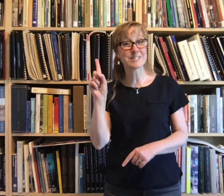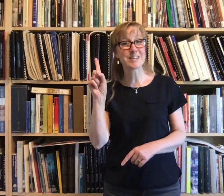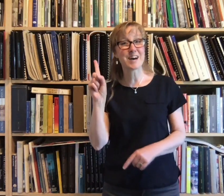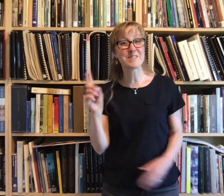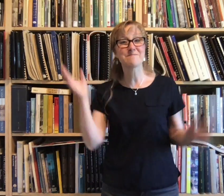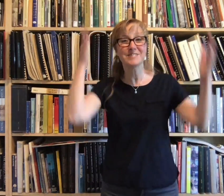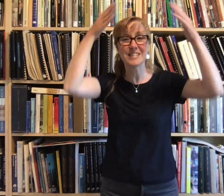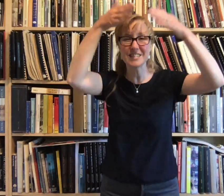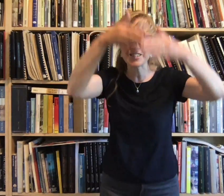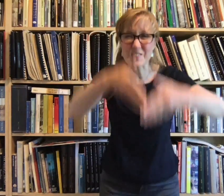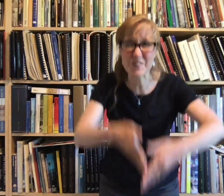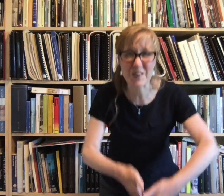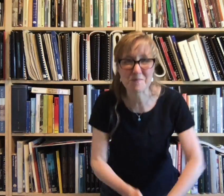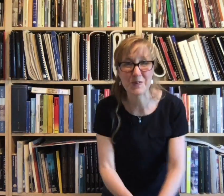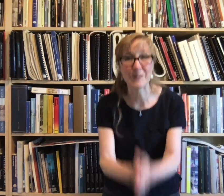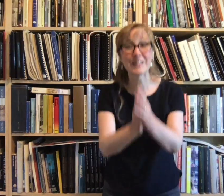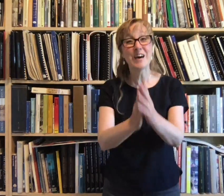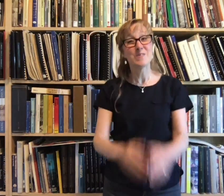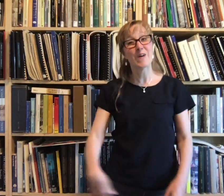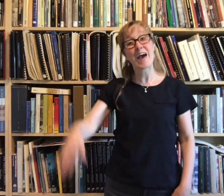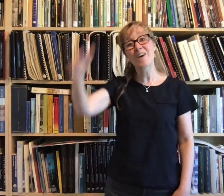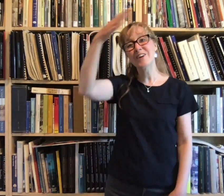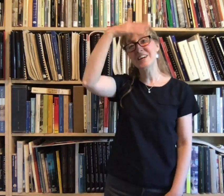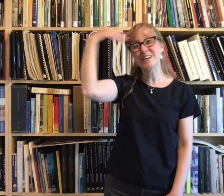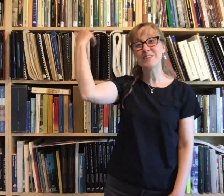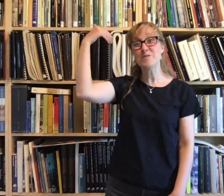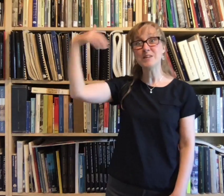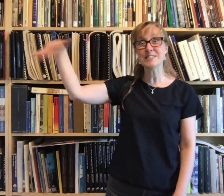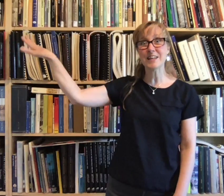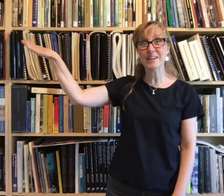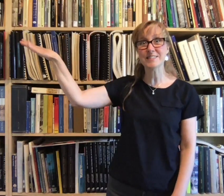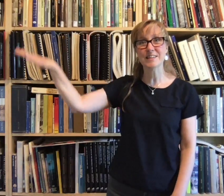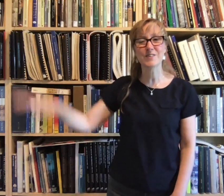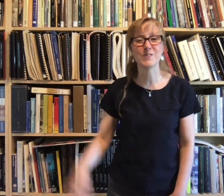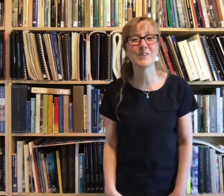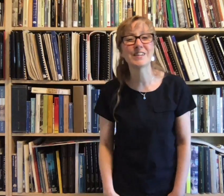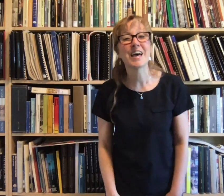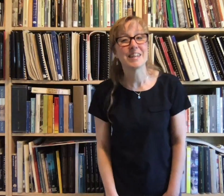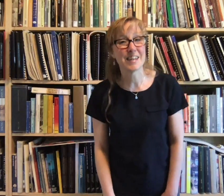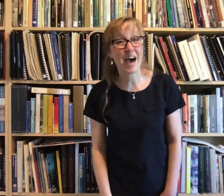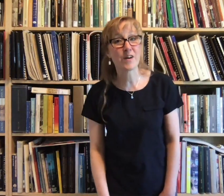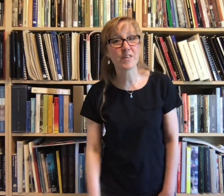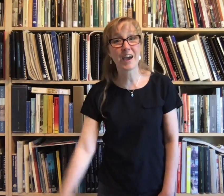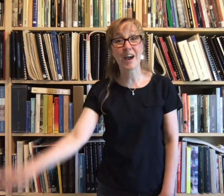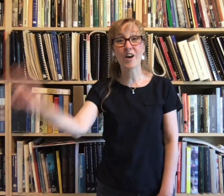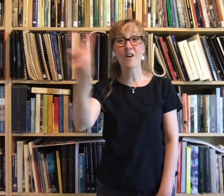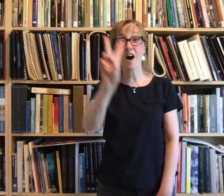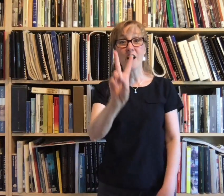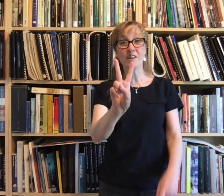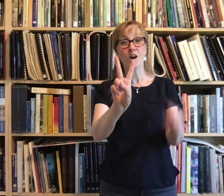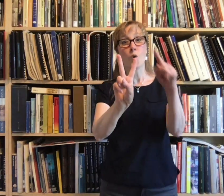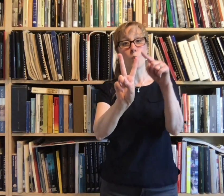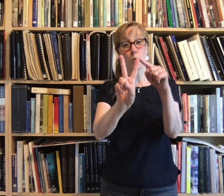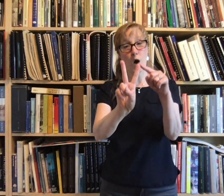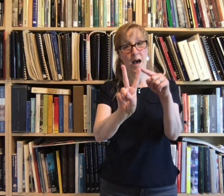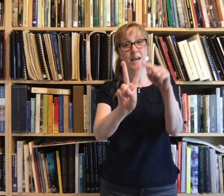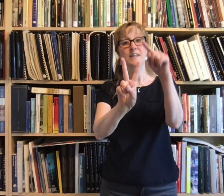jumped into the pool where it was nice and cool. Now there are one,